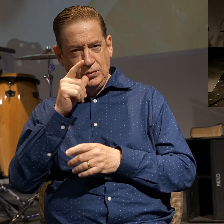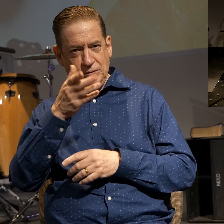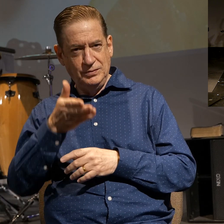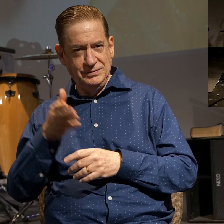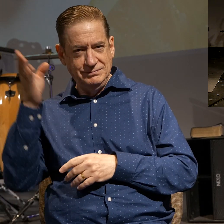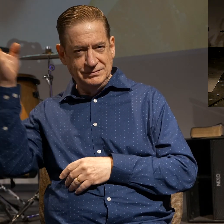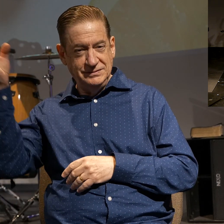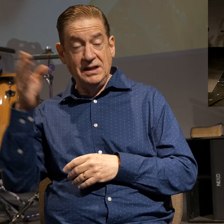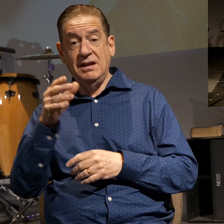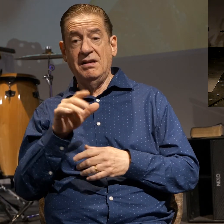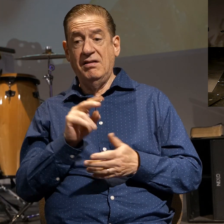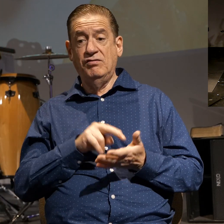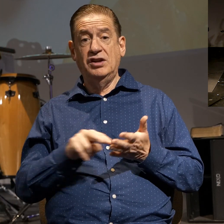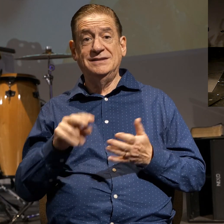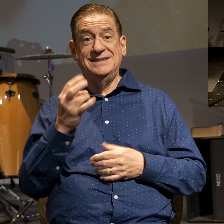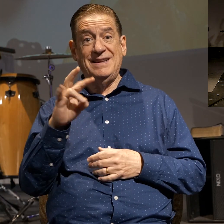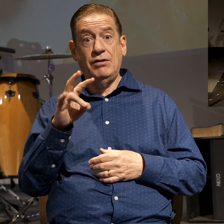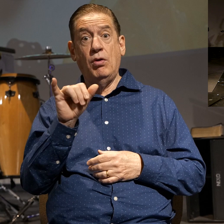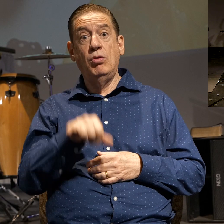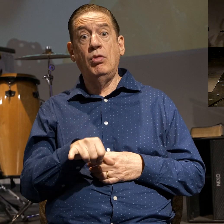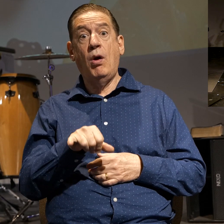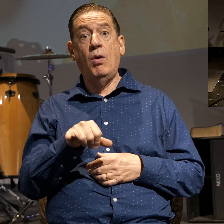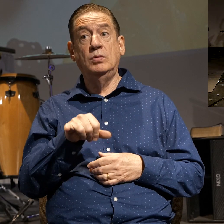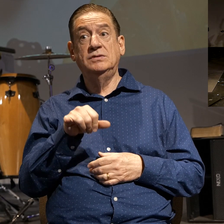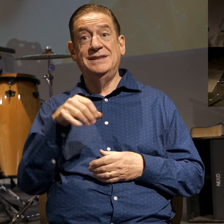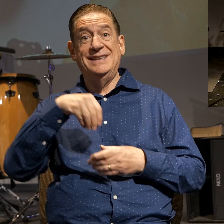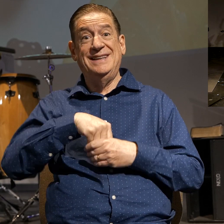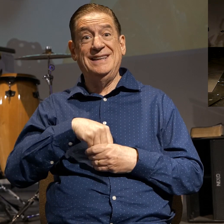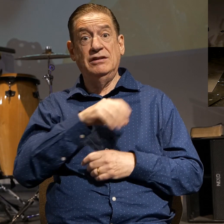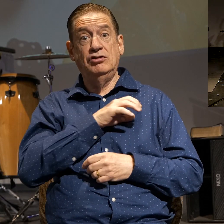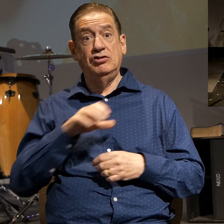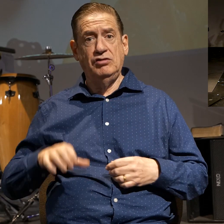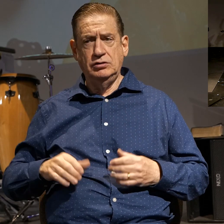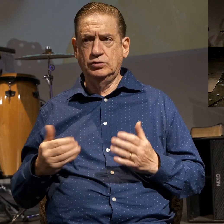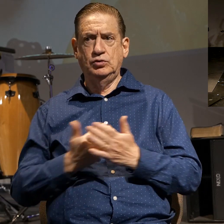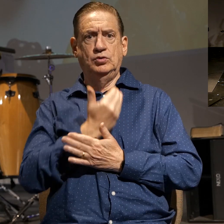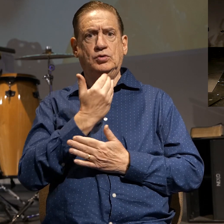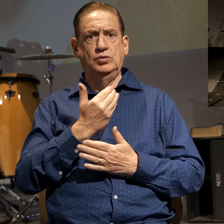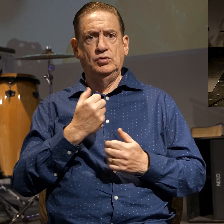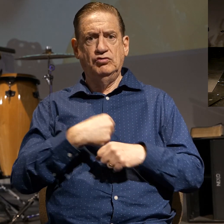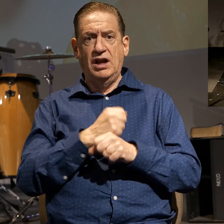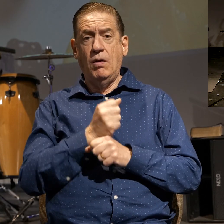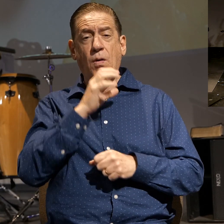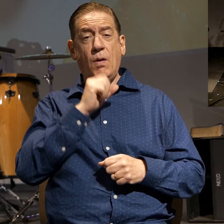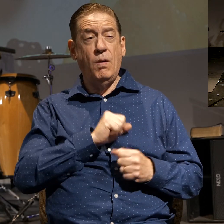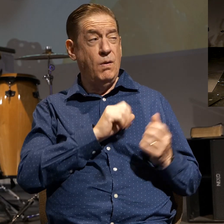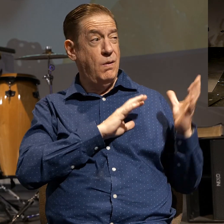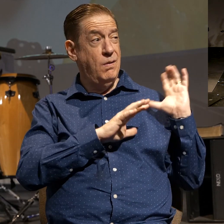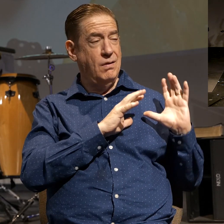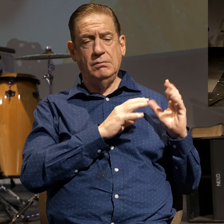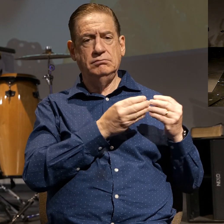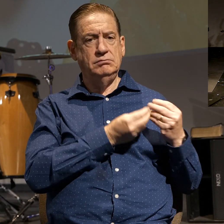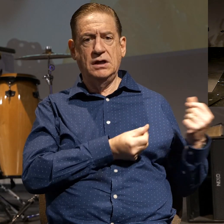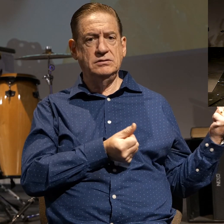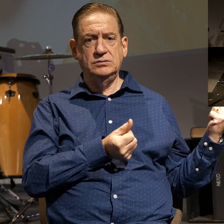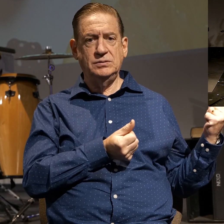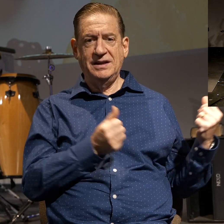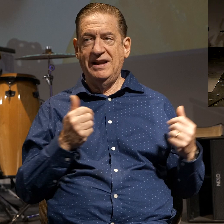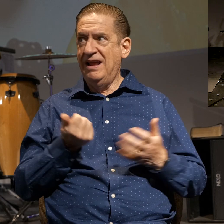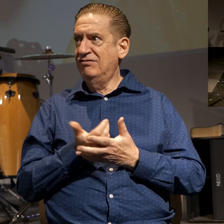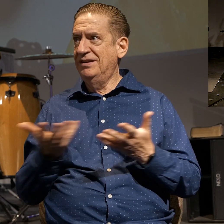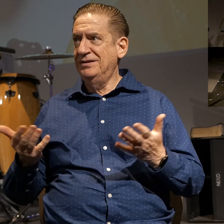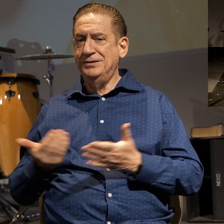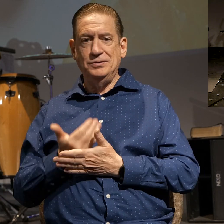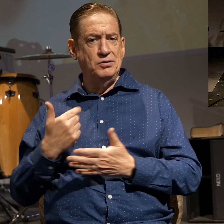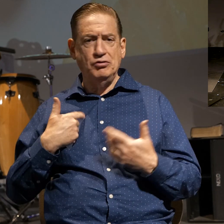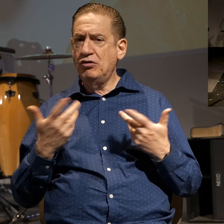17. Those that are in Christ have become a new creation. Old things have passed away. All things have become new. What are the old things that passed away? I no longer